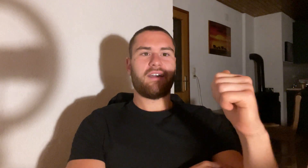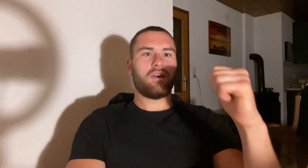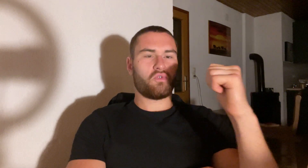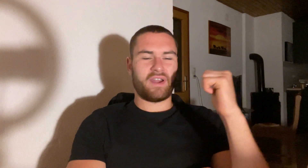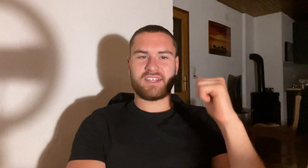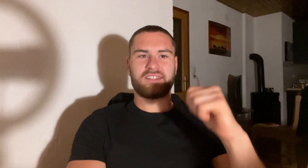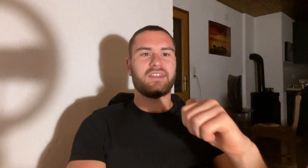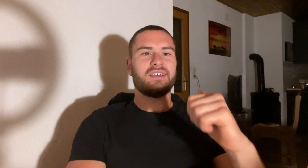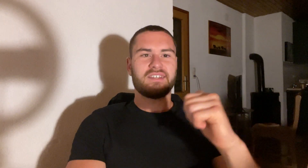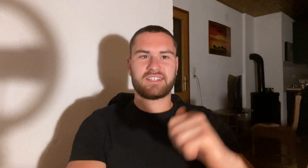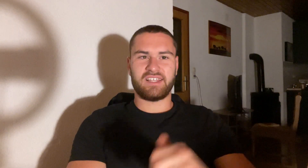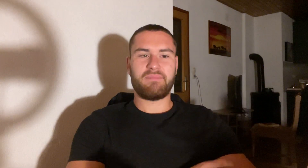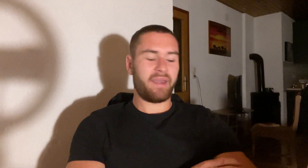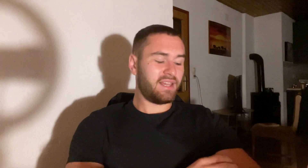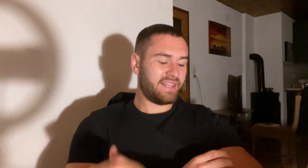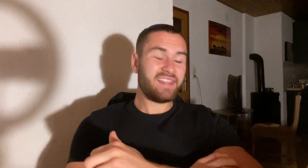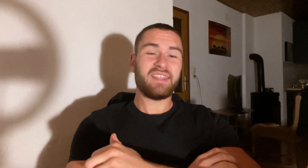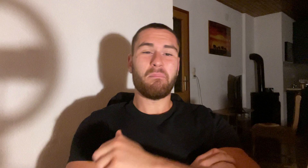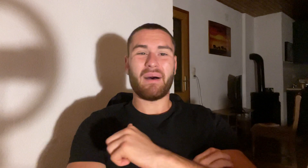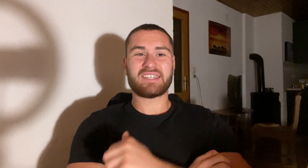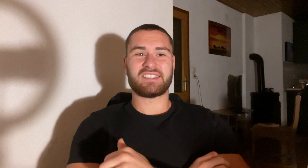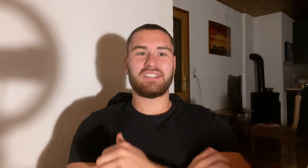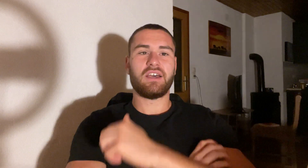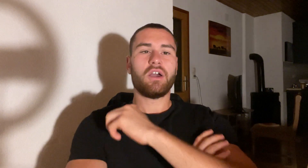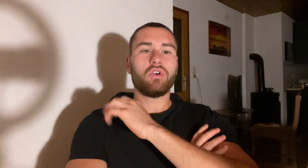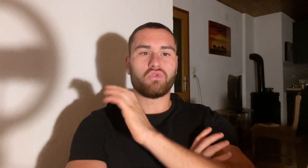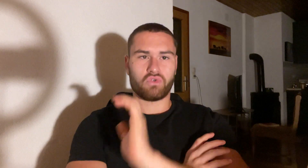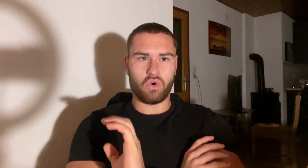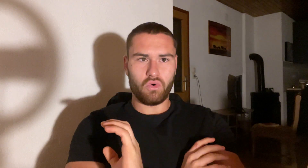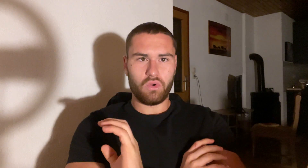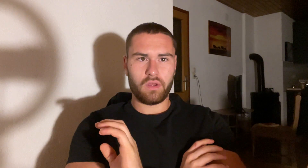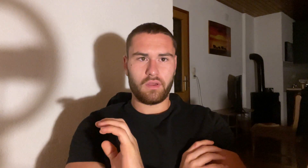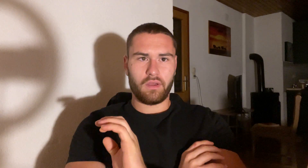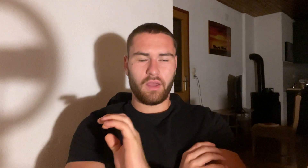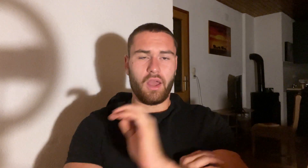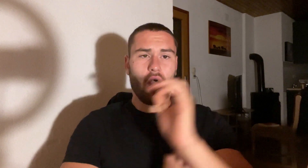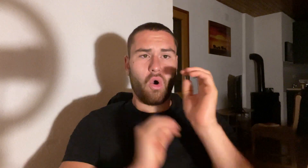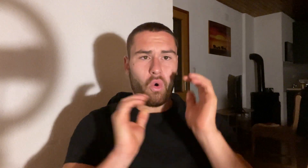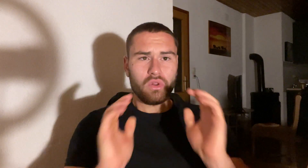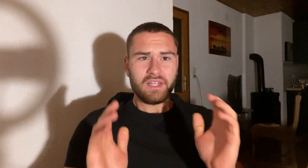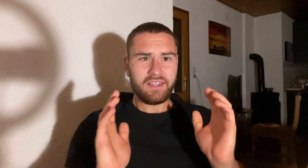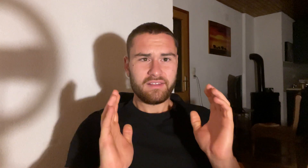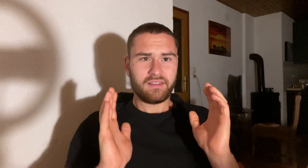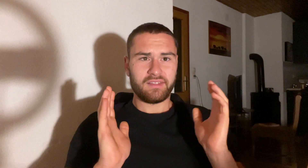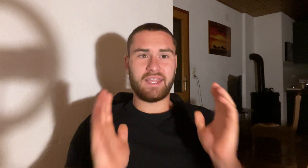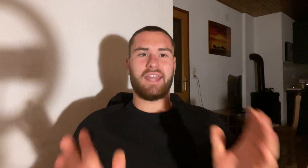rest, sleep, and let the muscle grow. Only that.